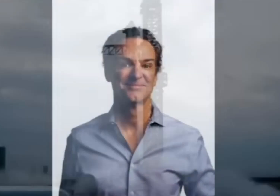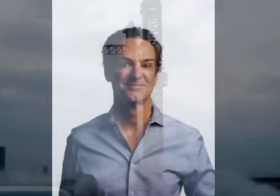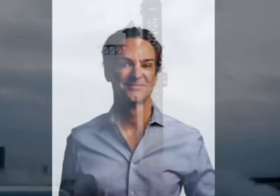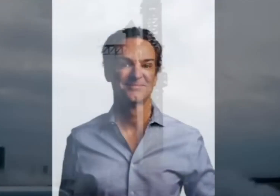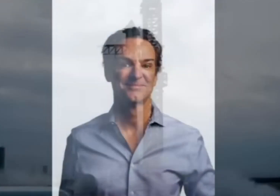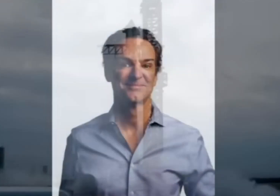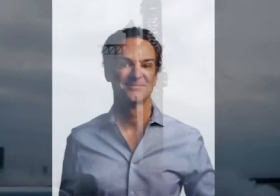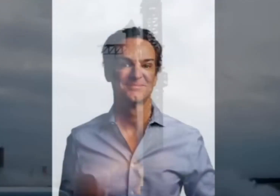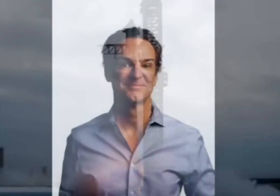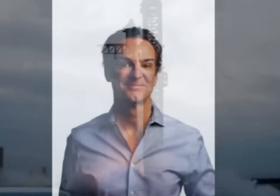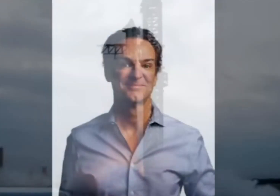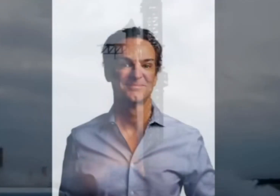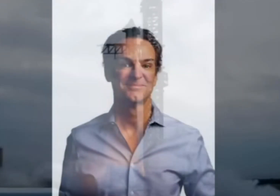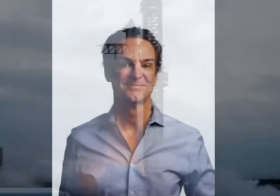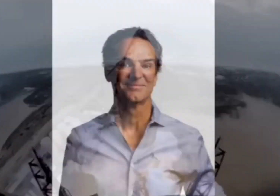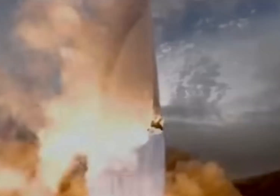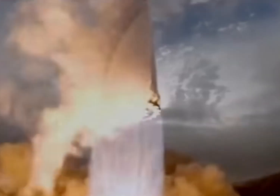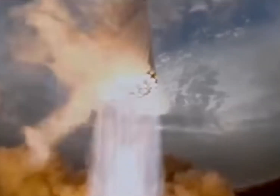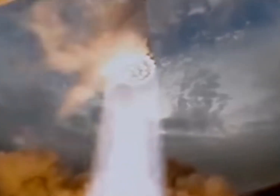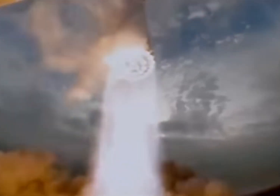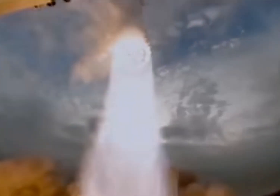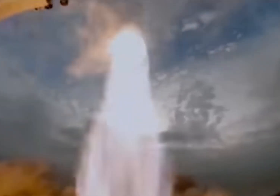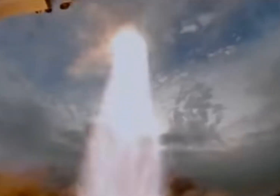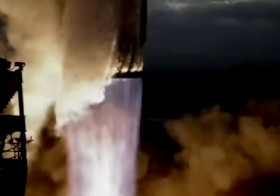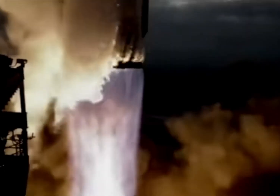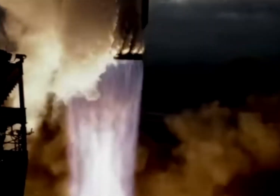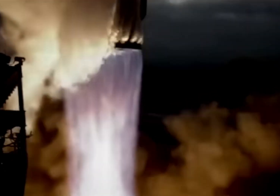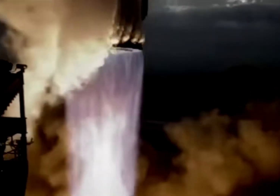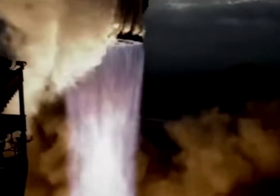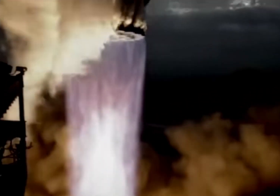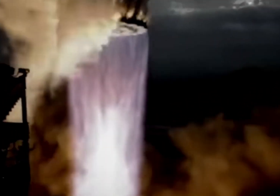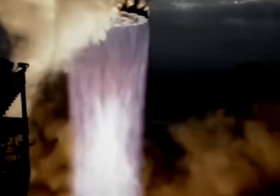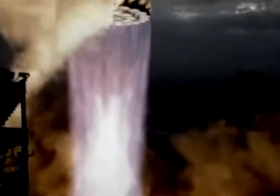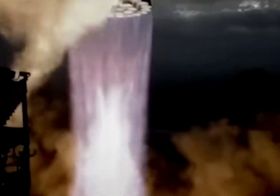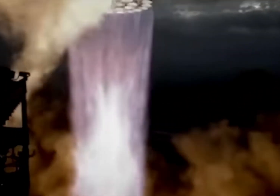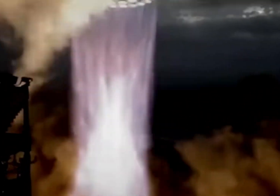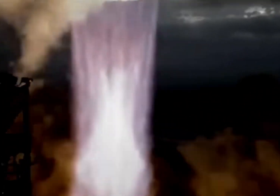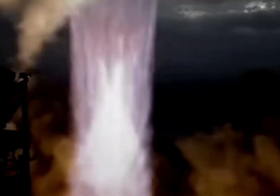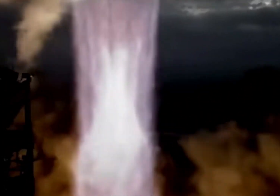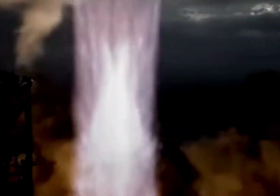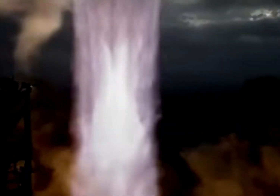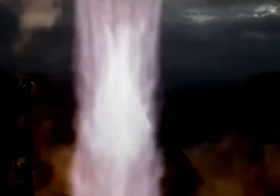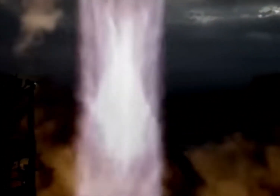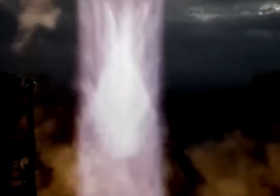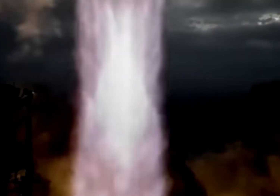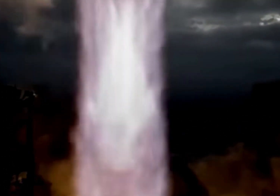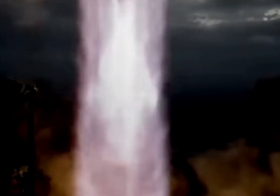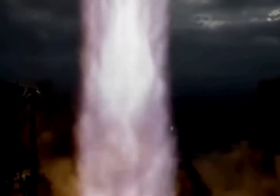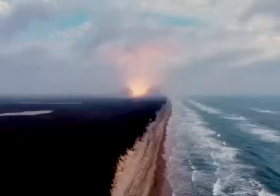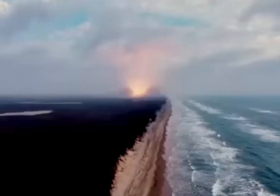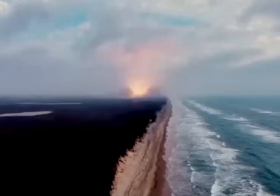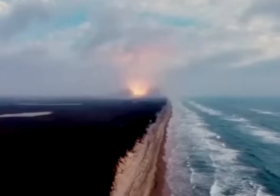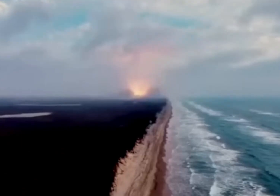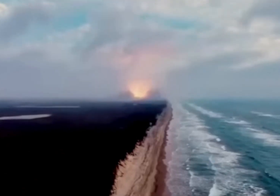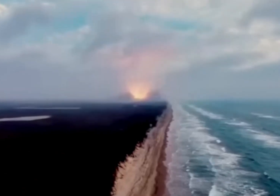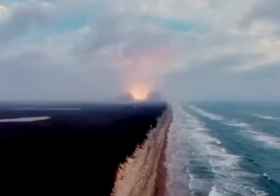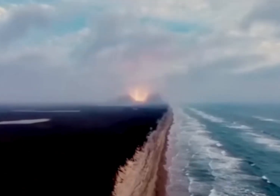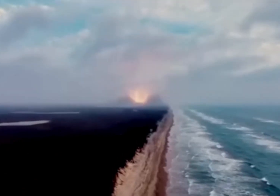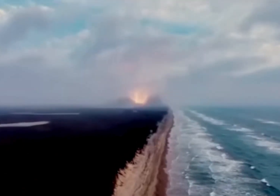a rocket engine designer. He was figuring out rocket science as he went. Through books and questions, he became a self-taught